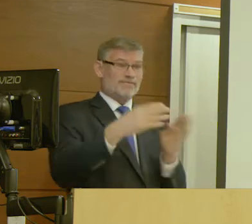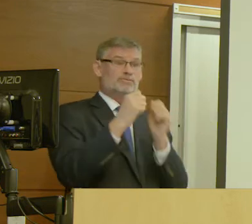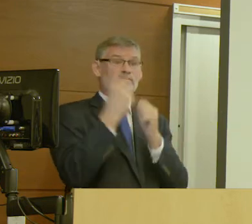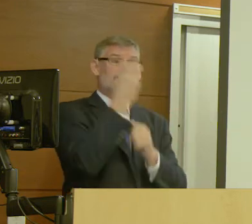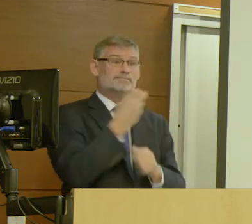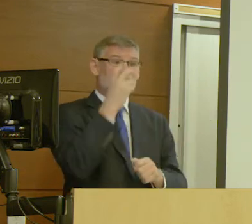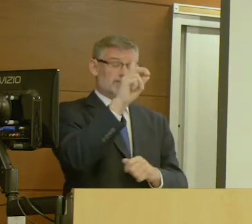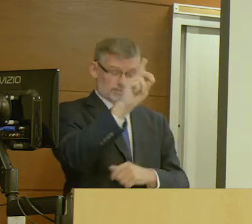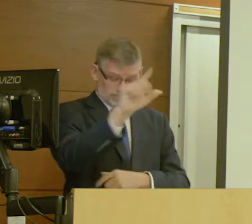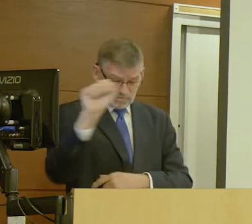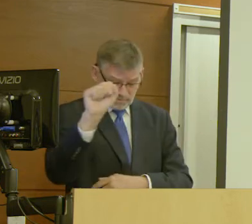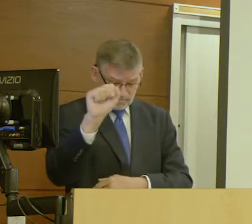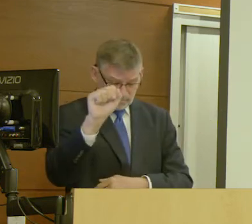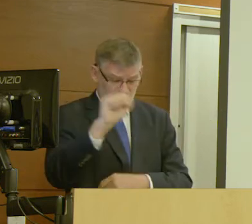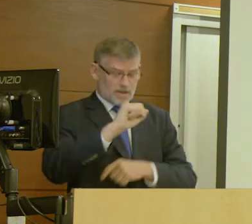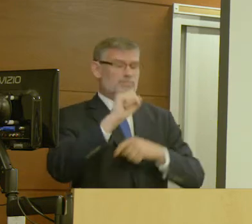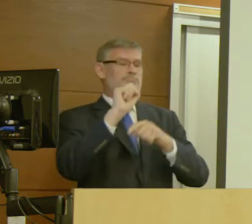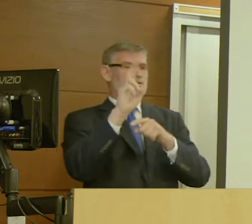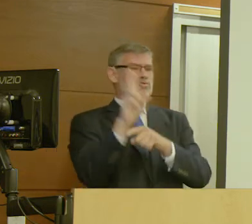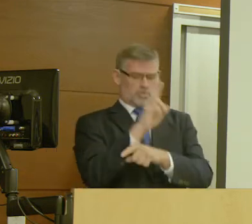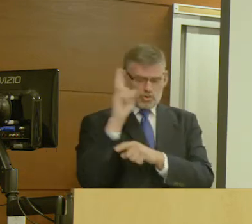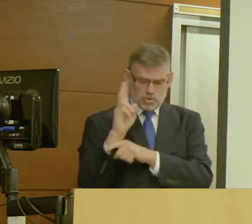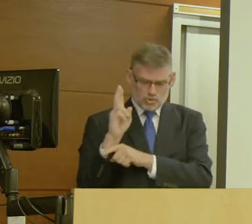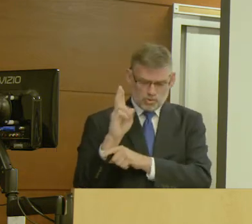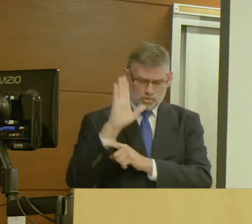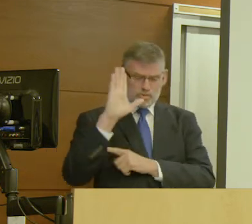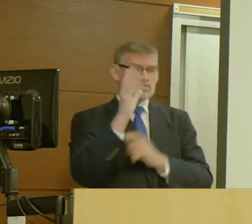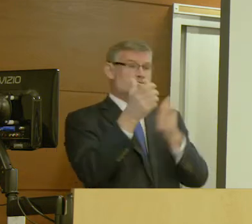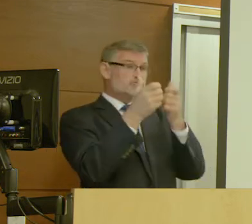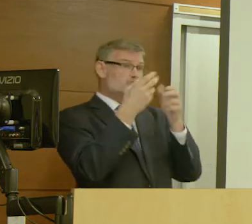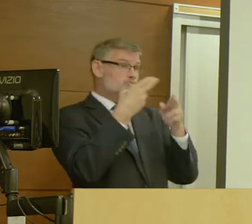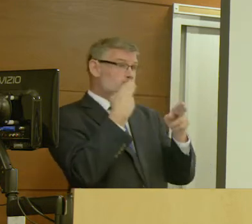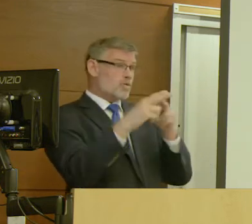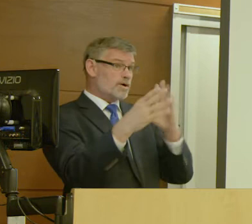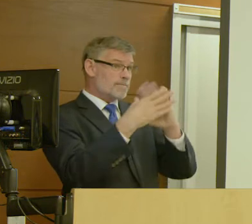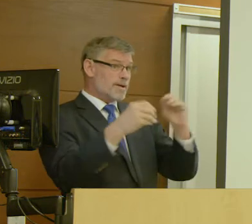and those with other speech disabilities,